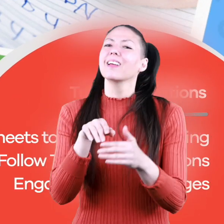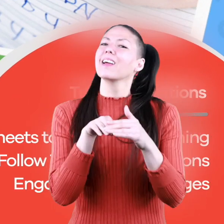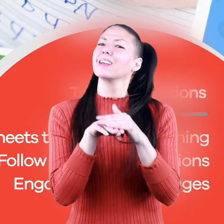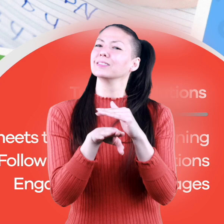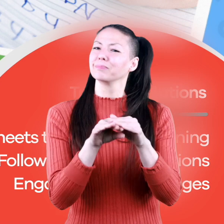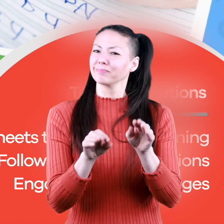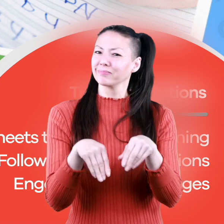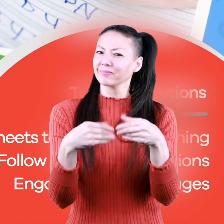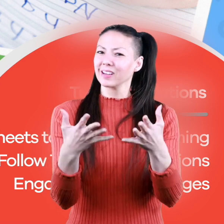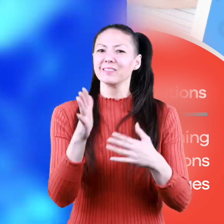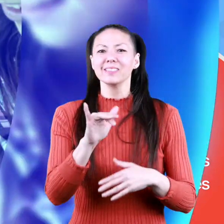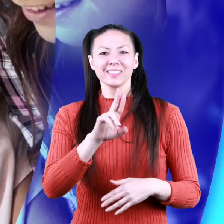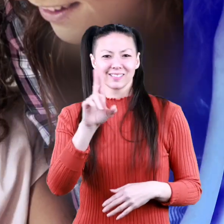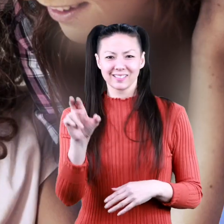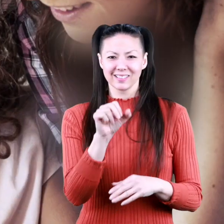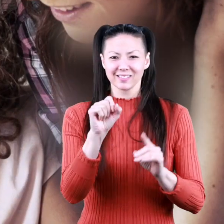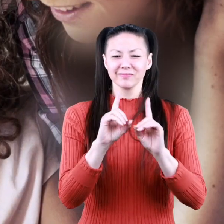for a Have nice